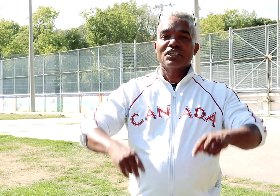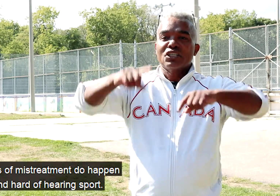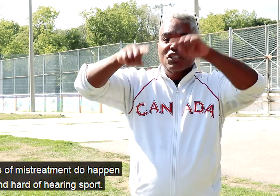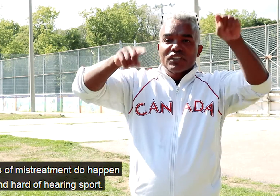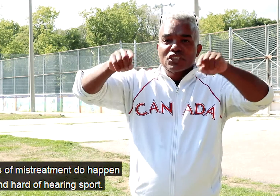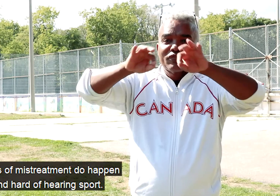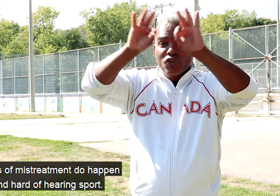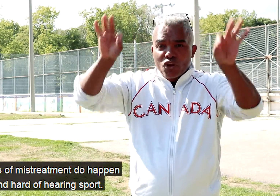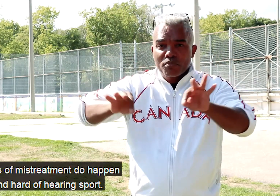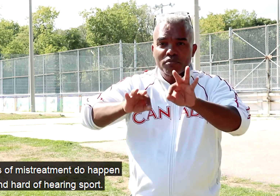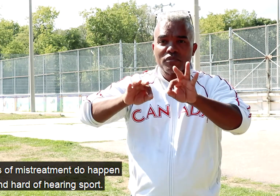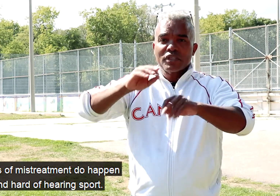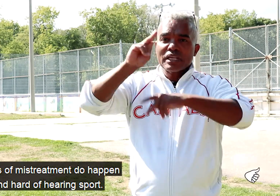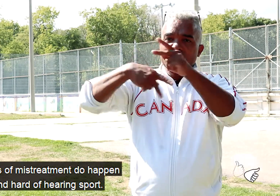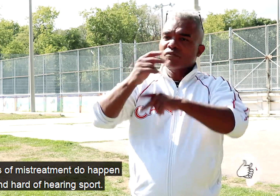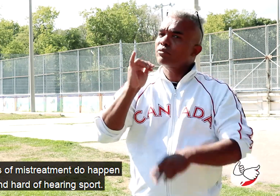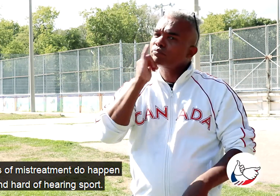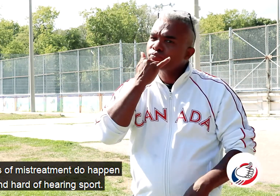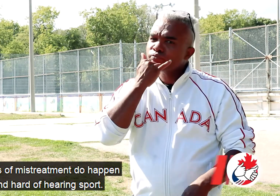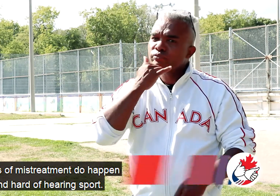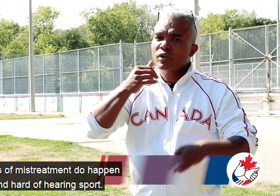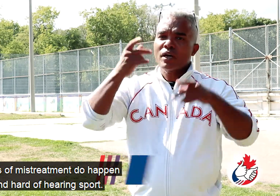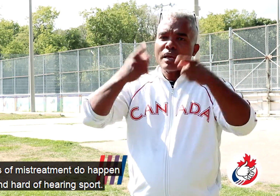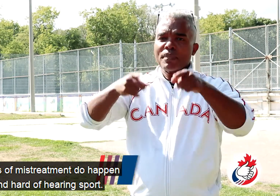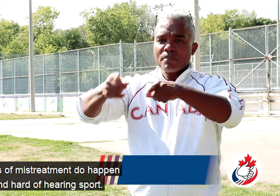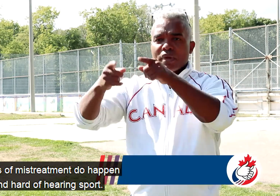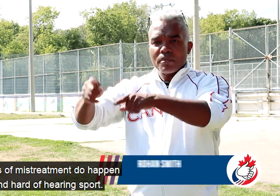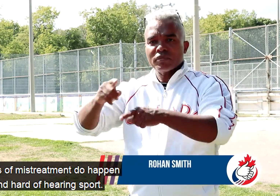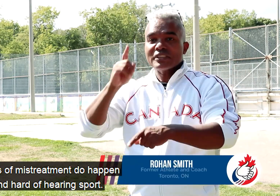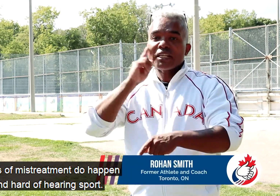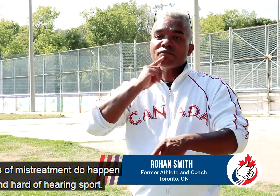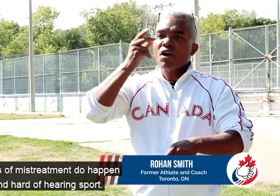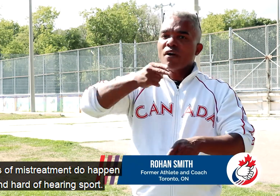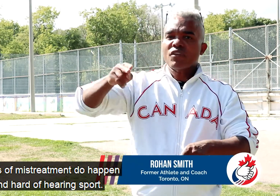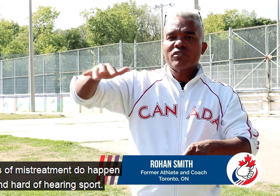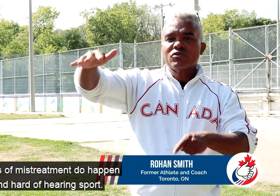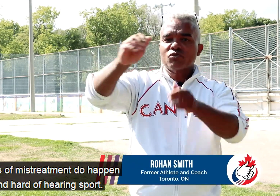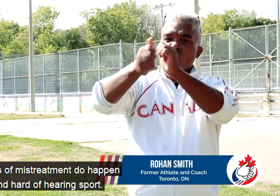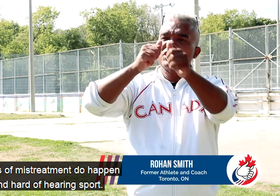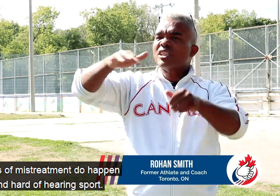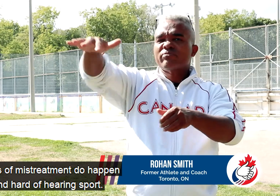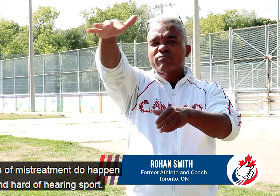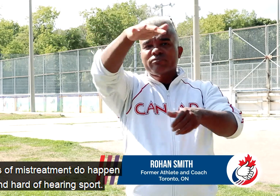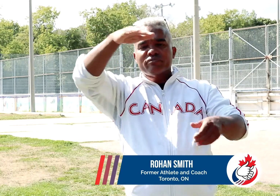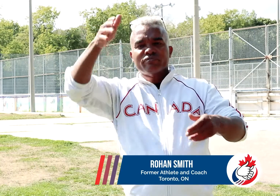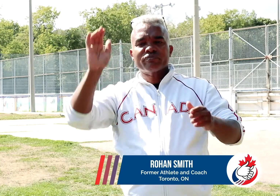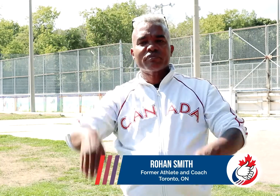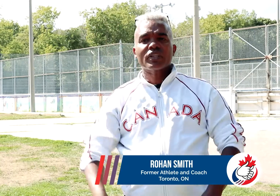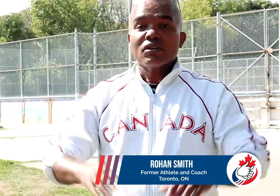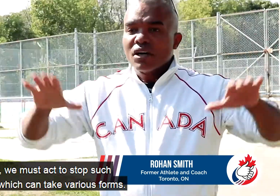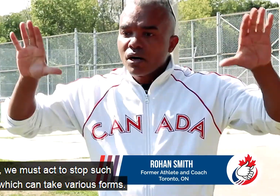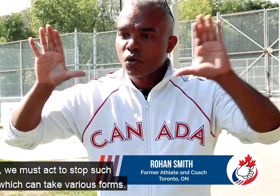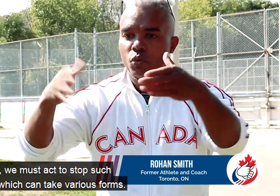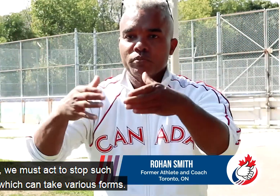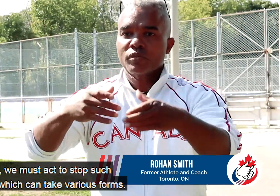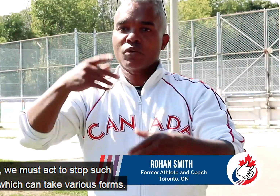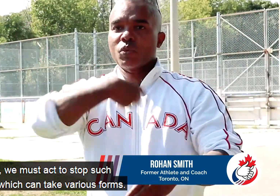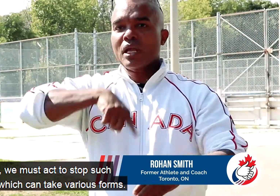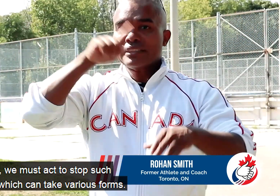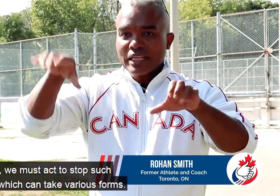Various forms of mistreatment do happen in deaf and hard-of-hearing sport. Collectively, we must act to stop such